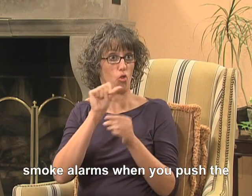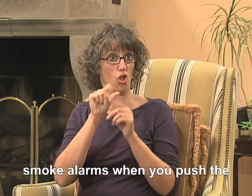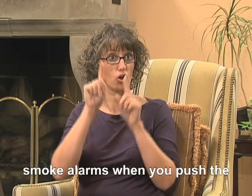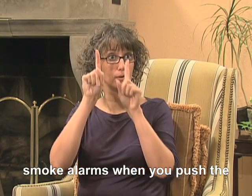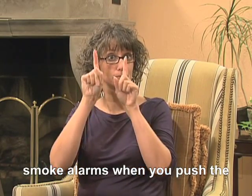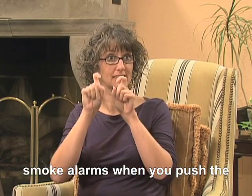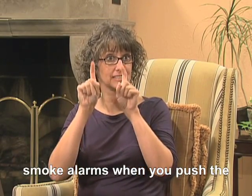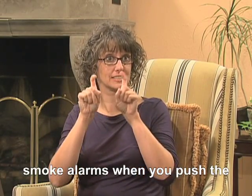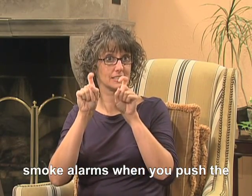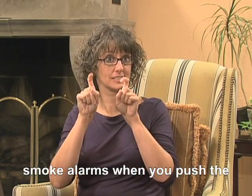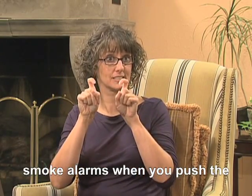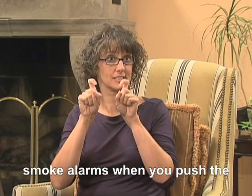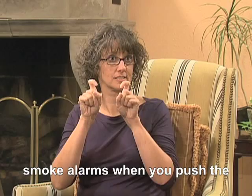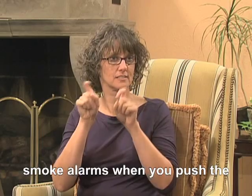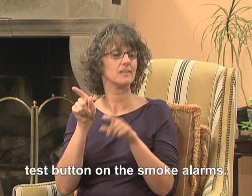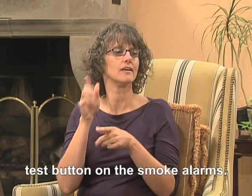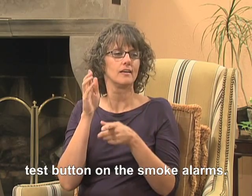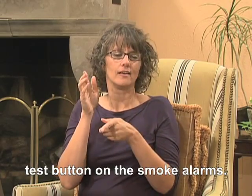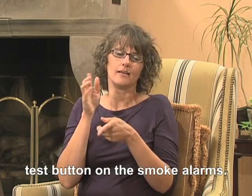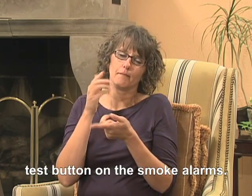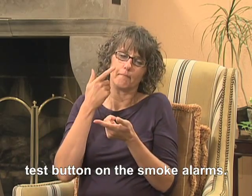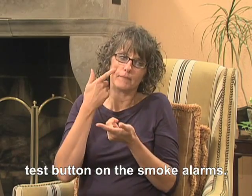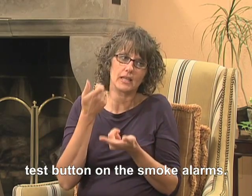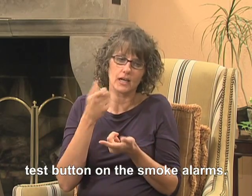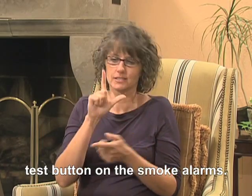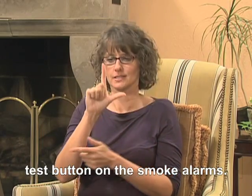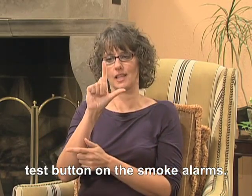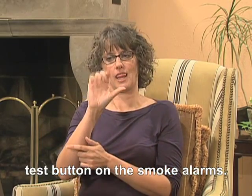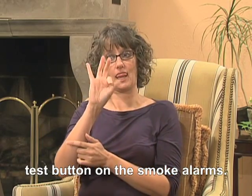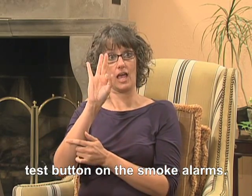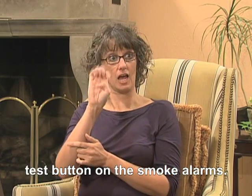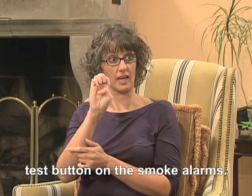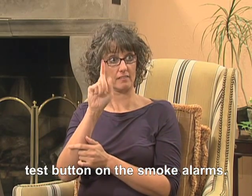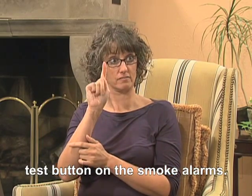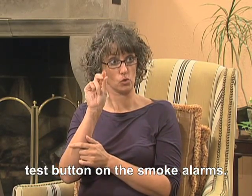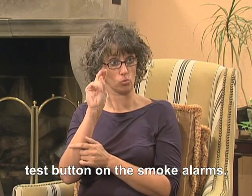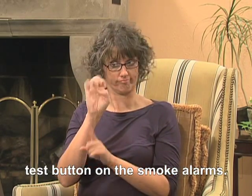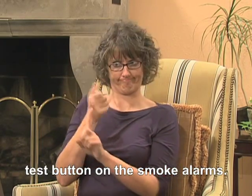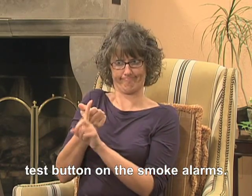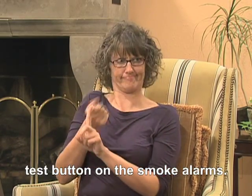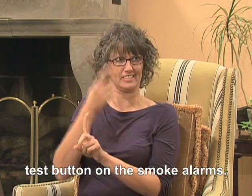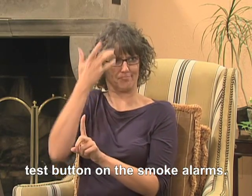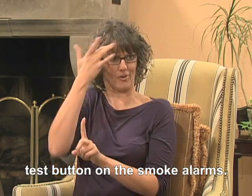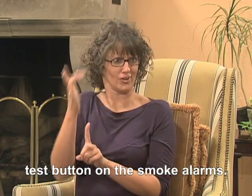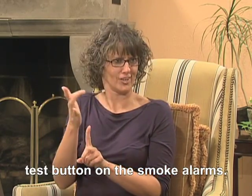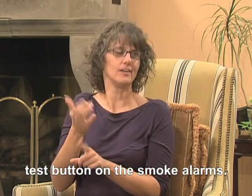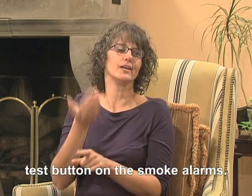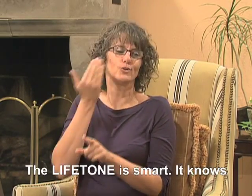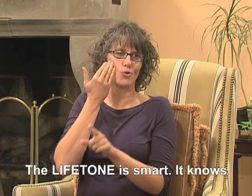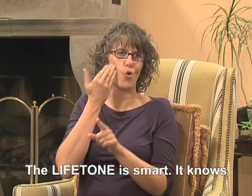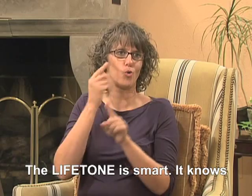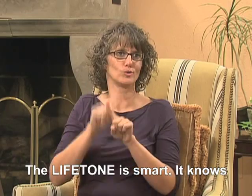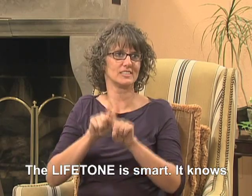when you push the test button on the smoke alarms. The Lifetone is smart.